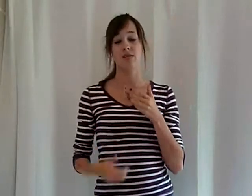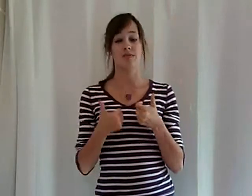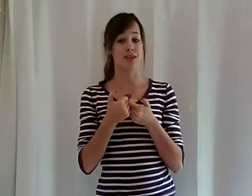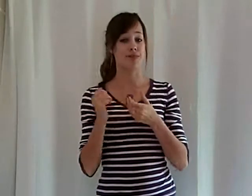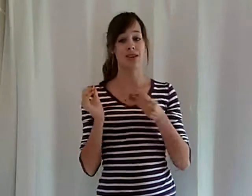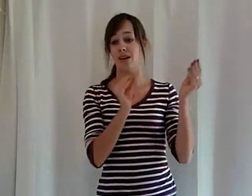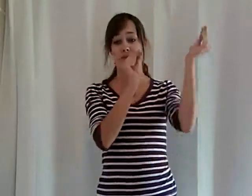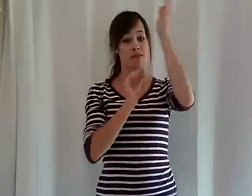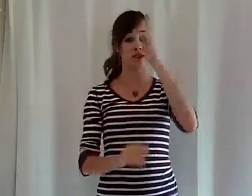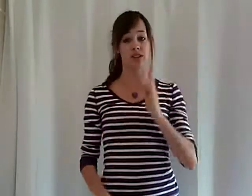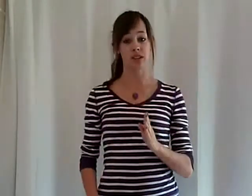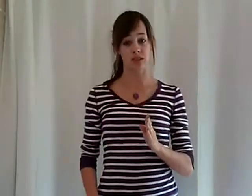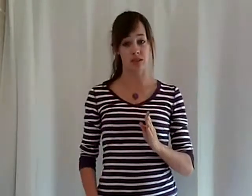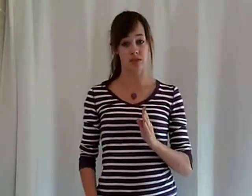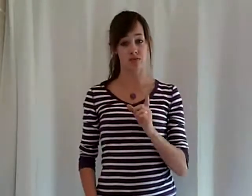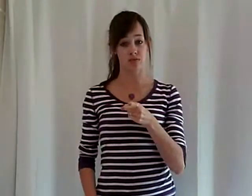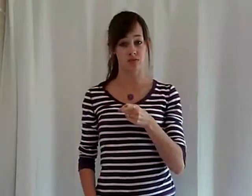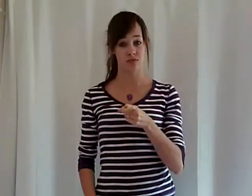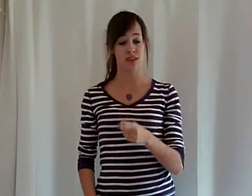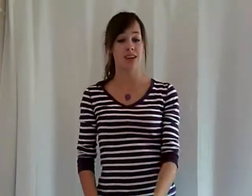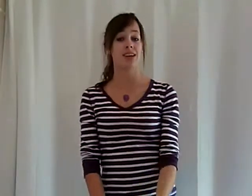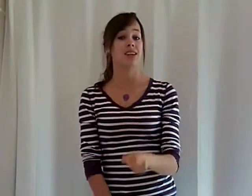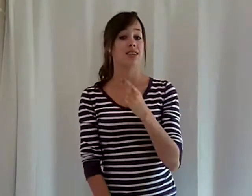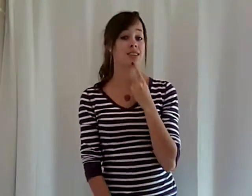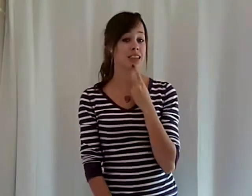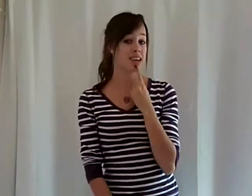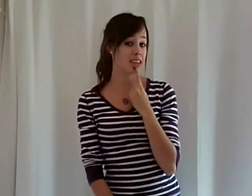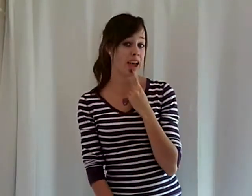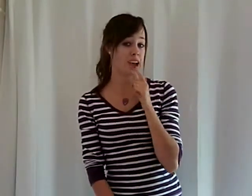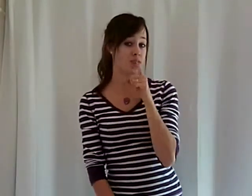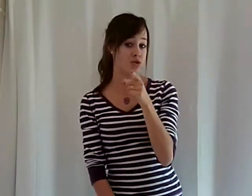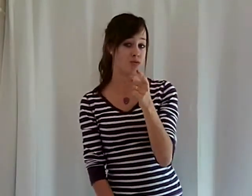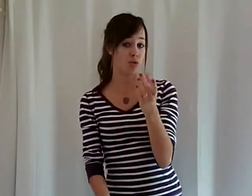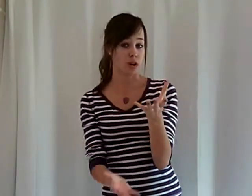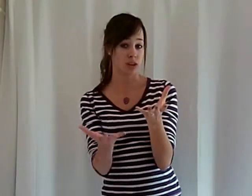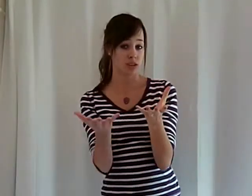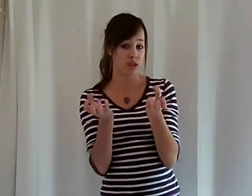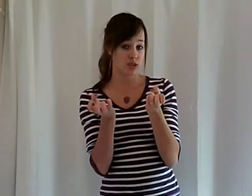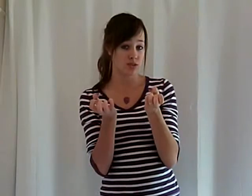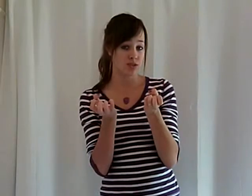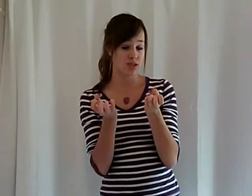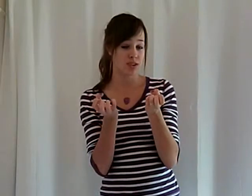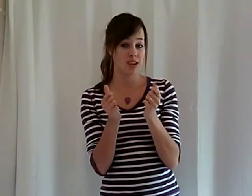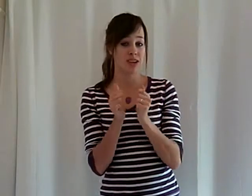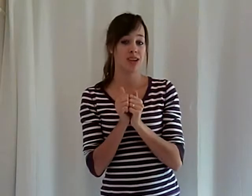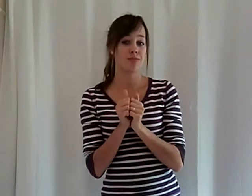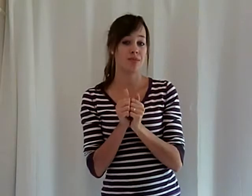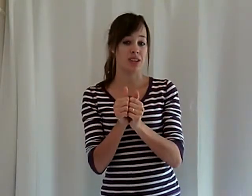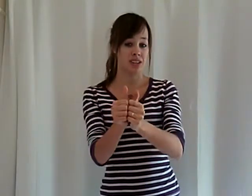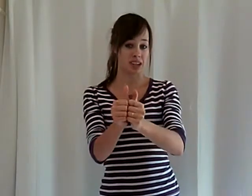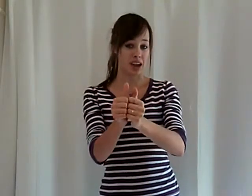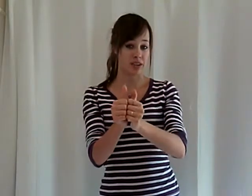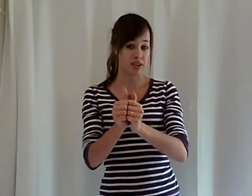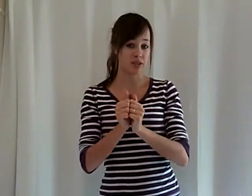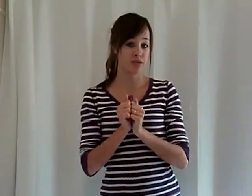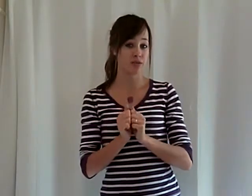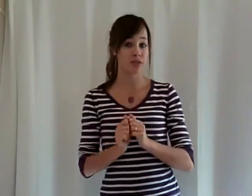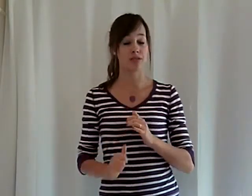Baby, I'm never gonna leave you. Say that you want to be together with